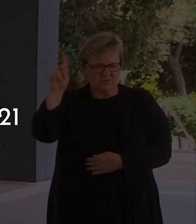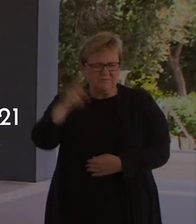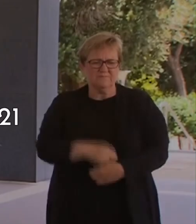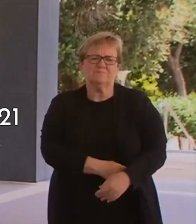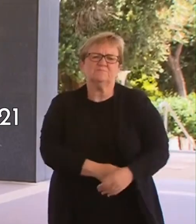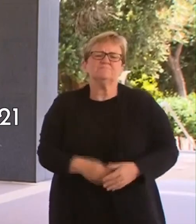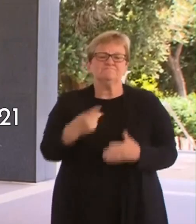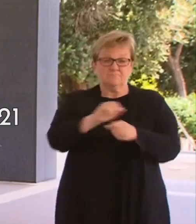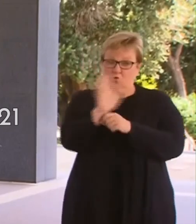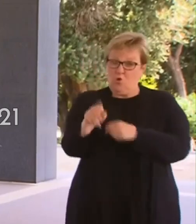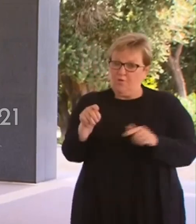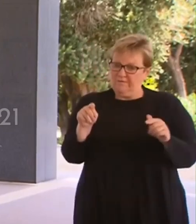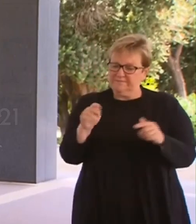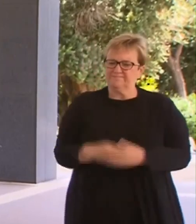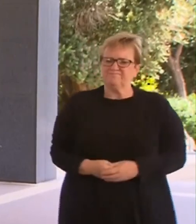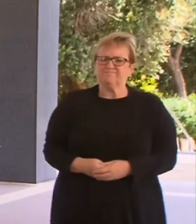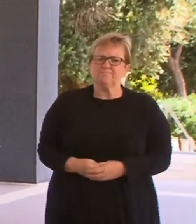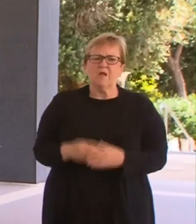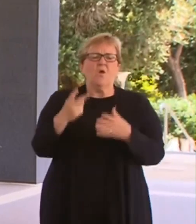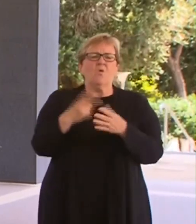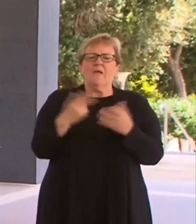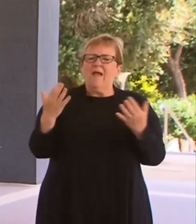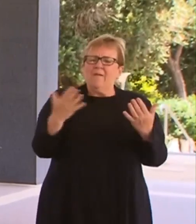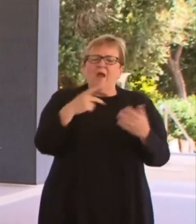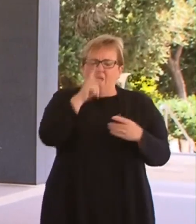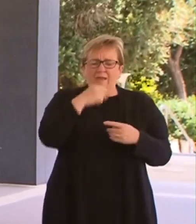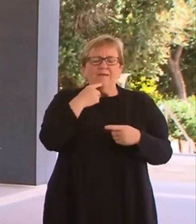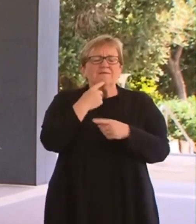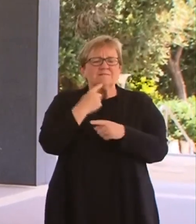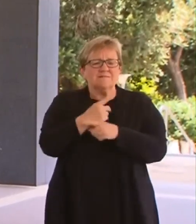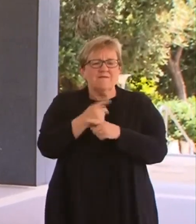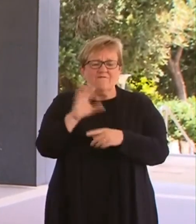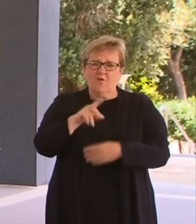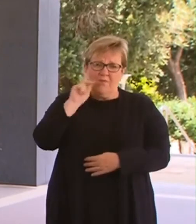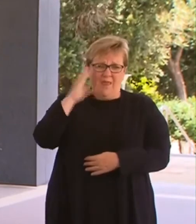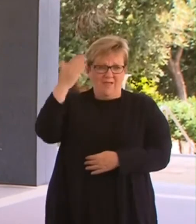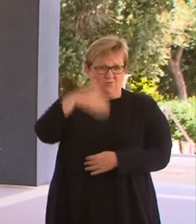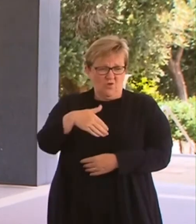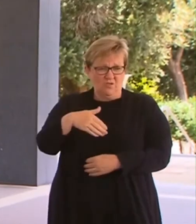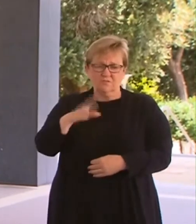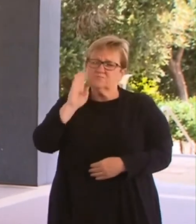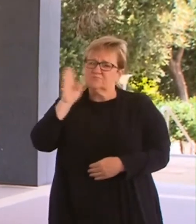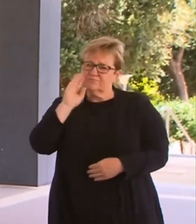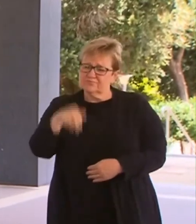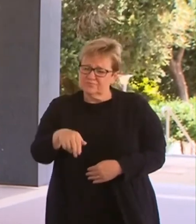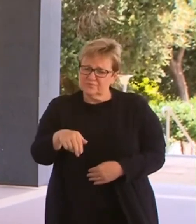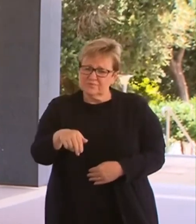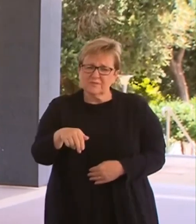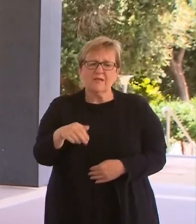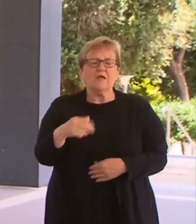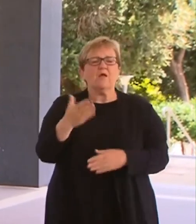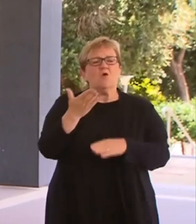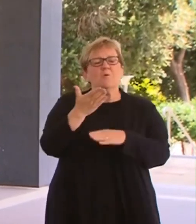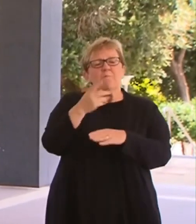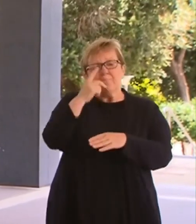Now onto COVID. In terms of numbers, I can confirm that since last night's press conference, the number